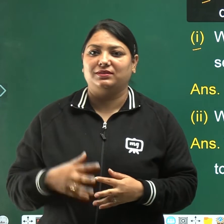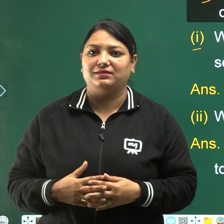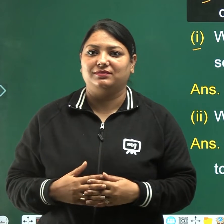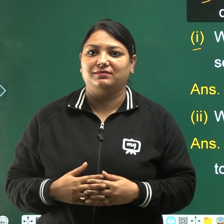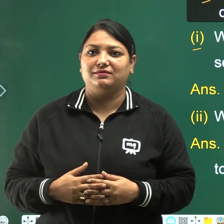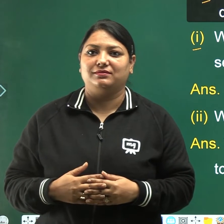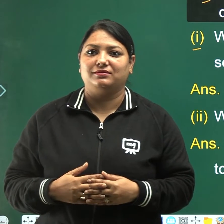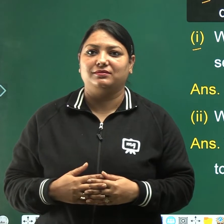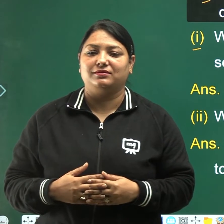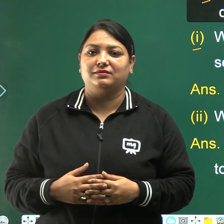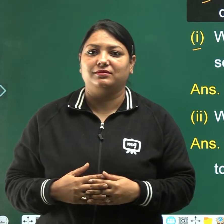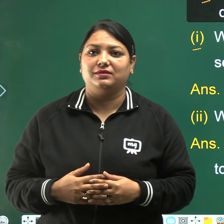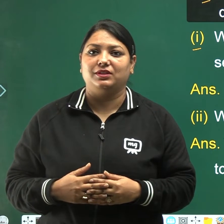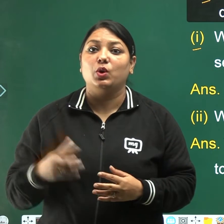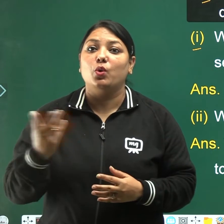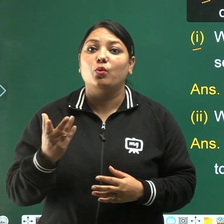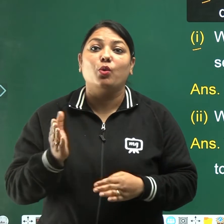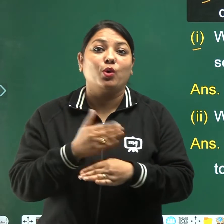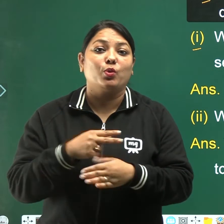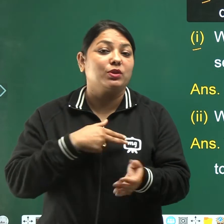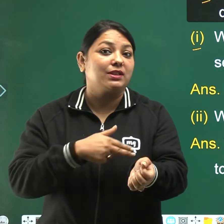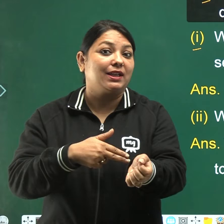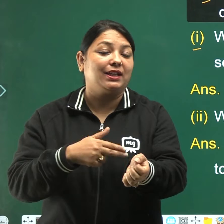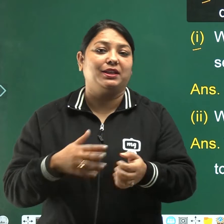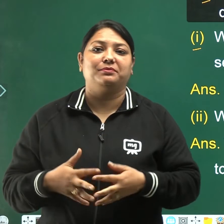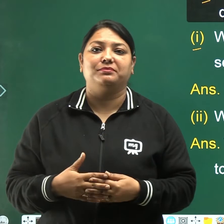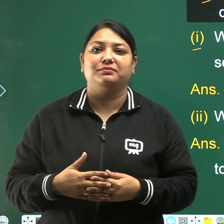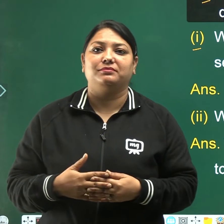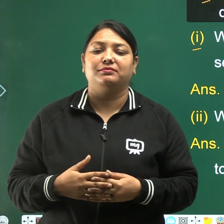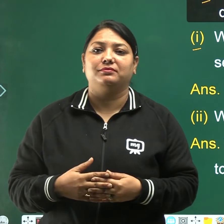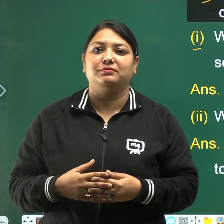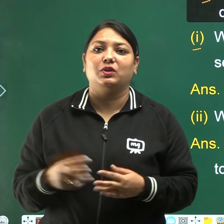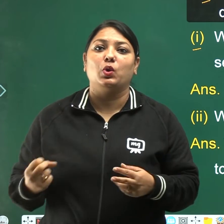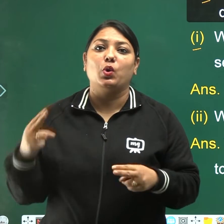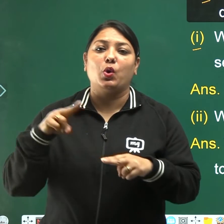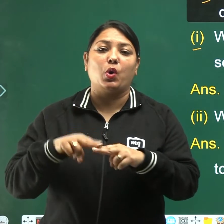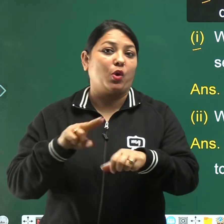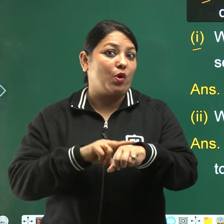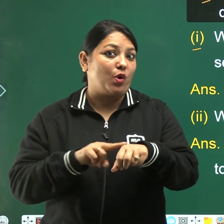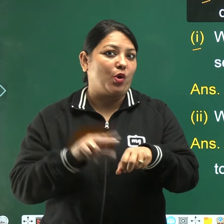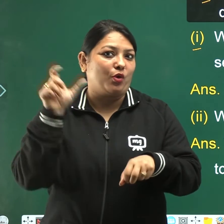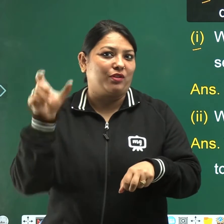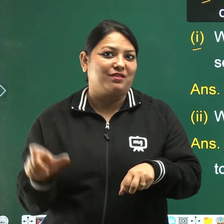what was the name of the servant? Question